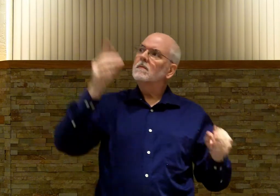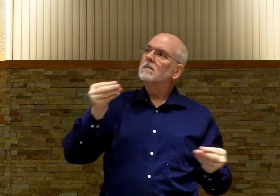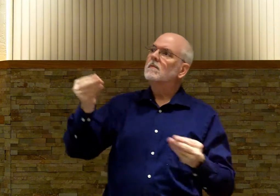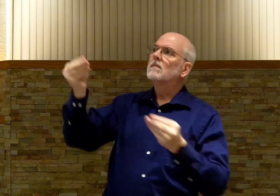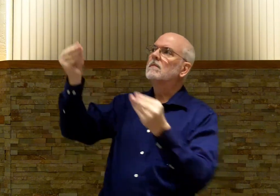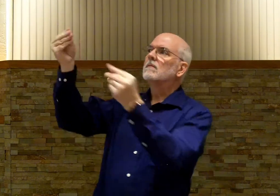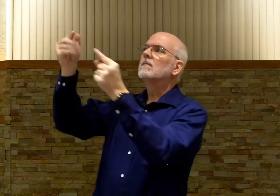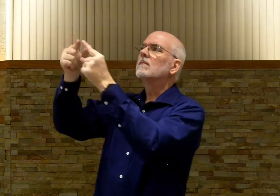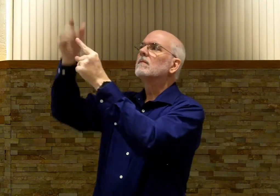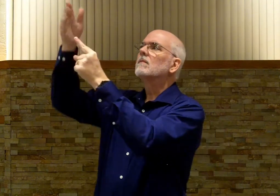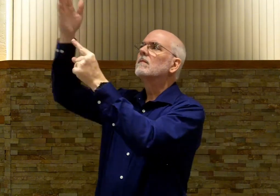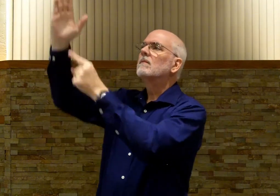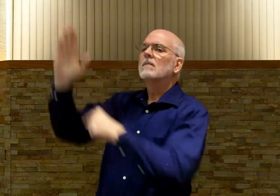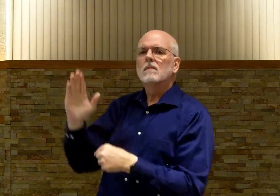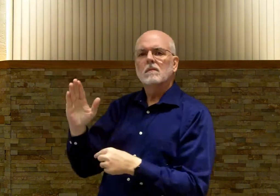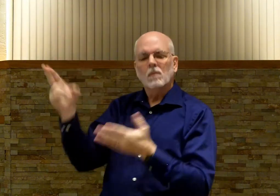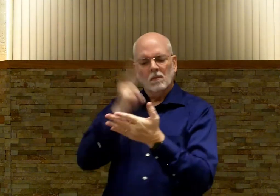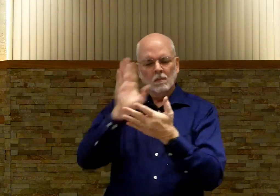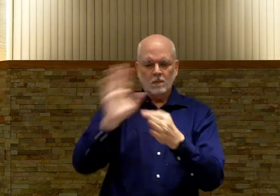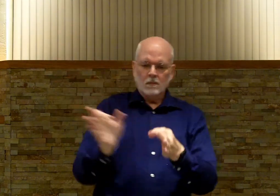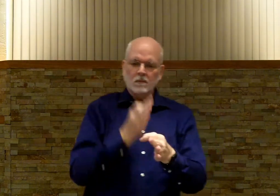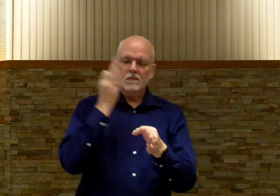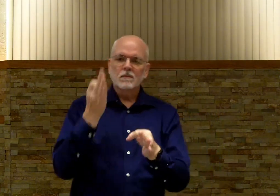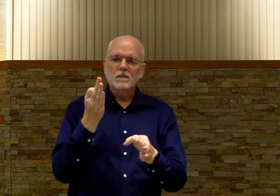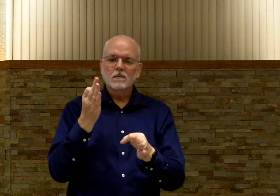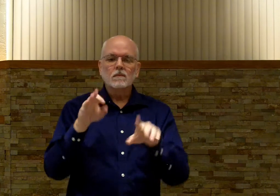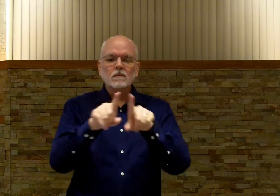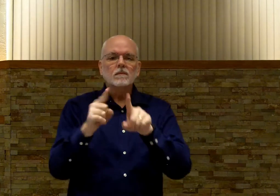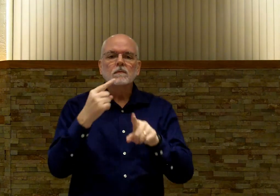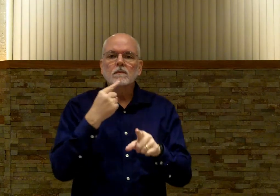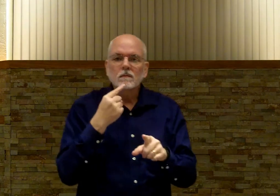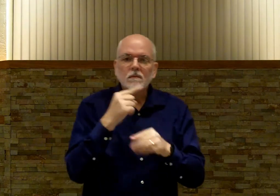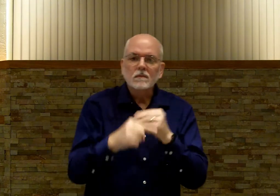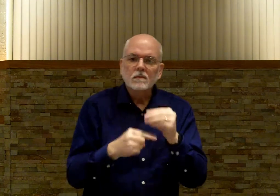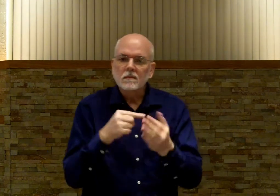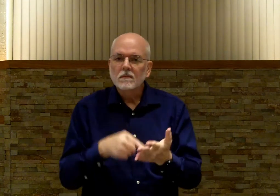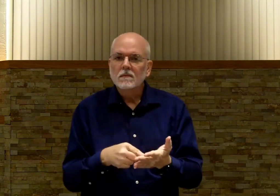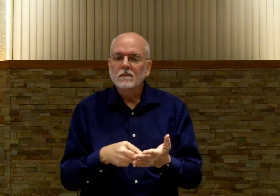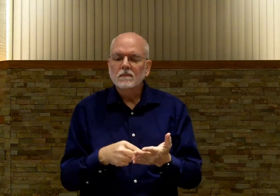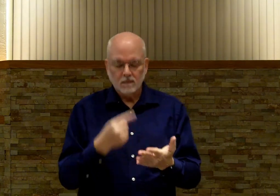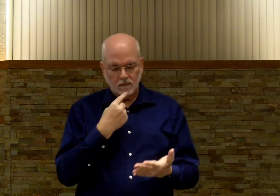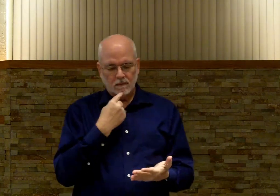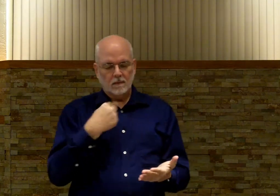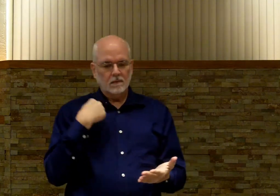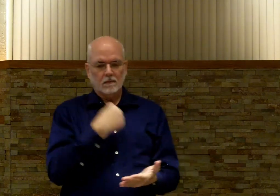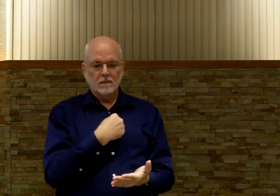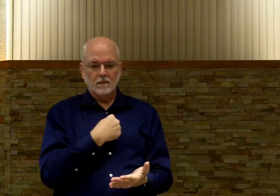The Holy Spirit also speaks of this by telling us that the Lord said,